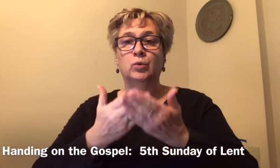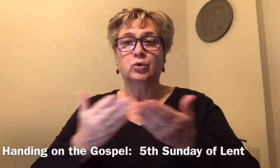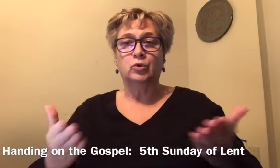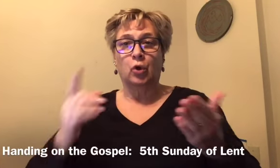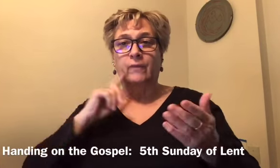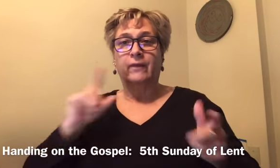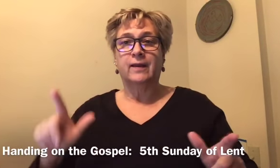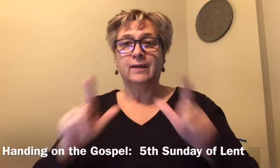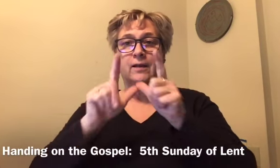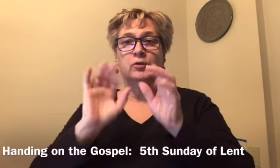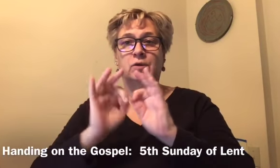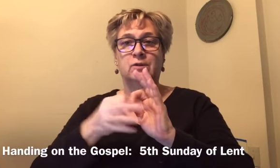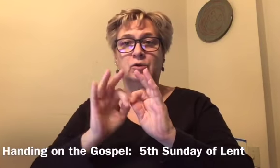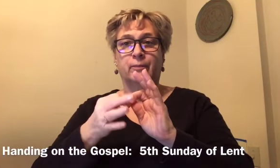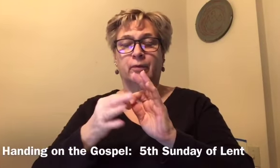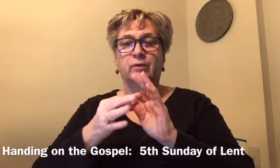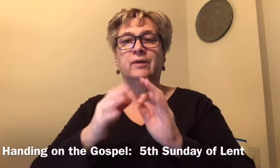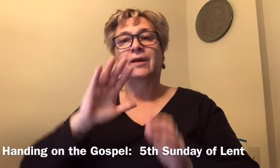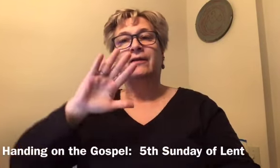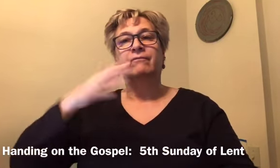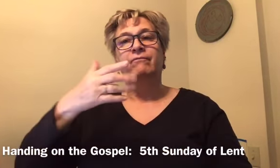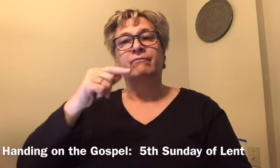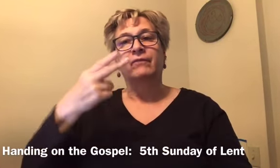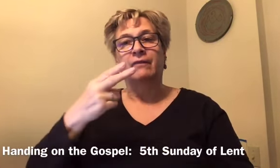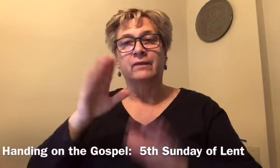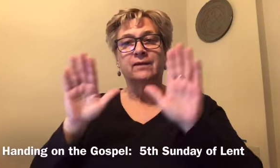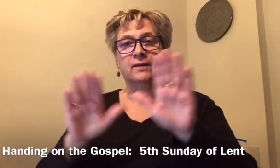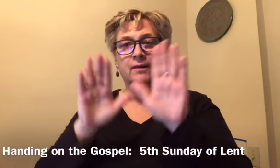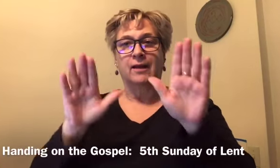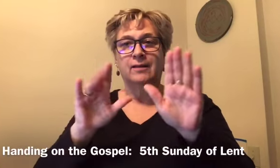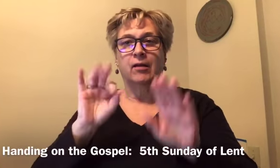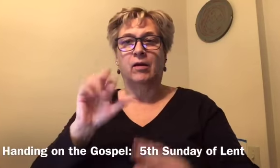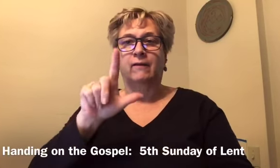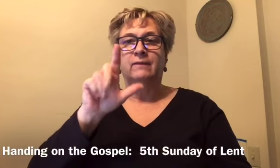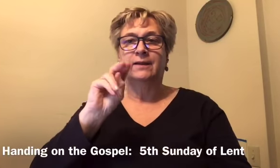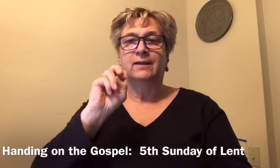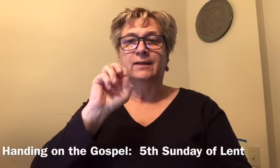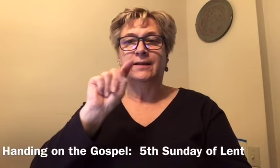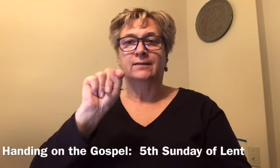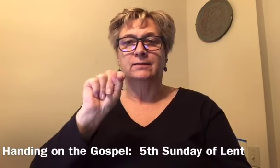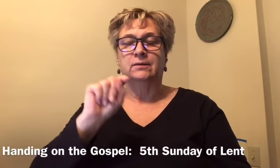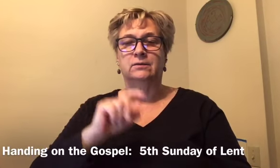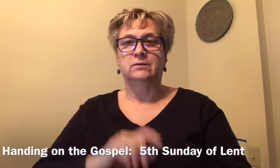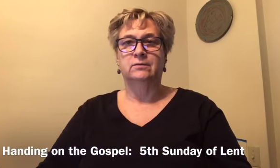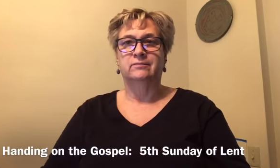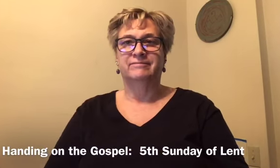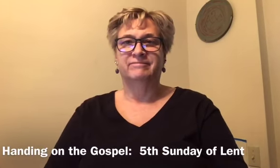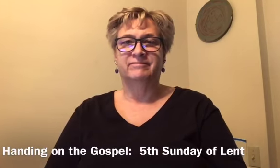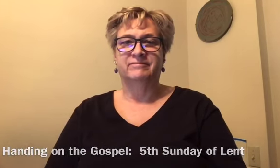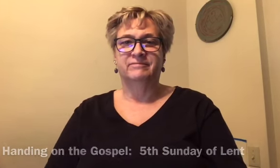This resource is for our liturgical interpreters. It is the fifth Sunday of Lent.